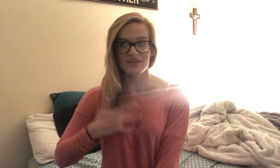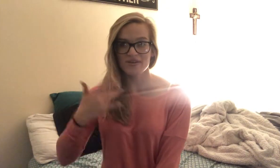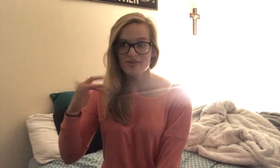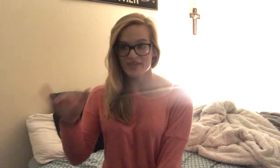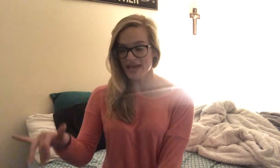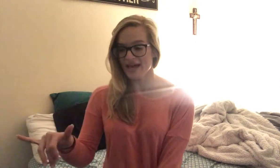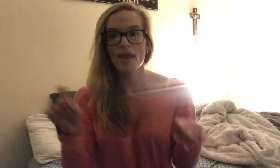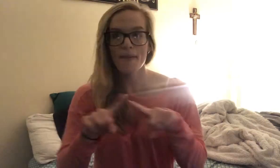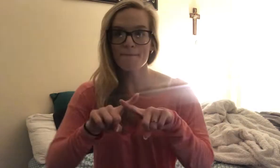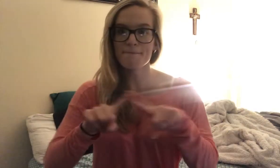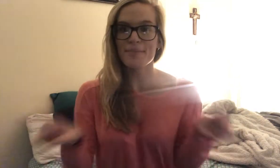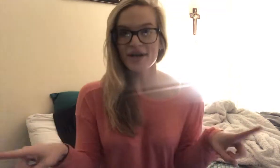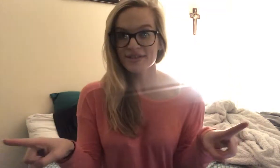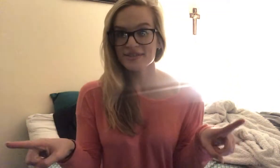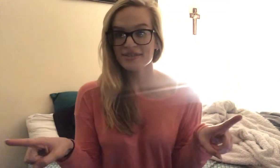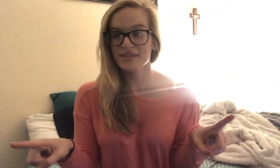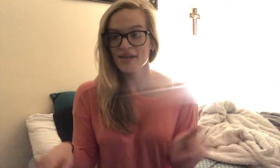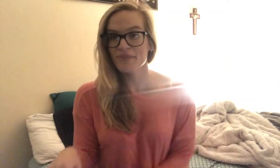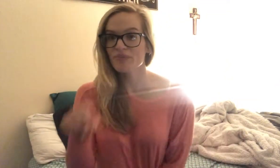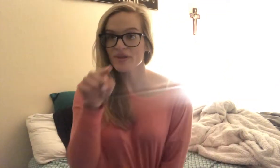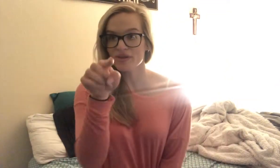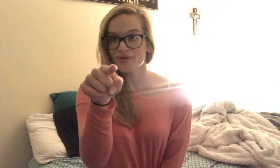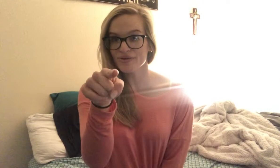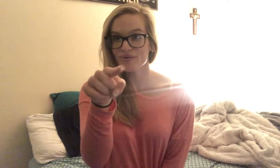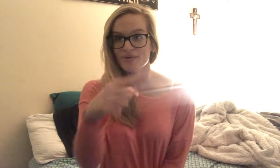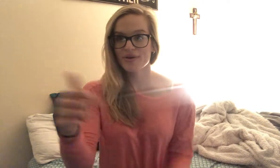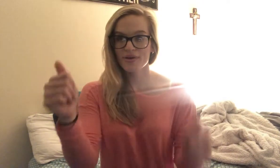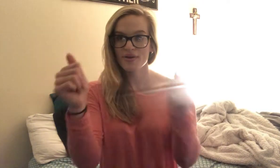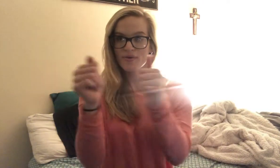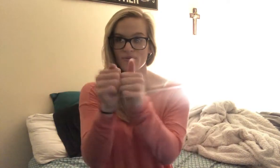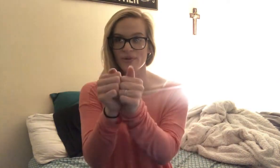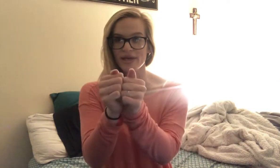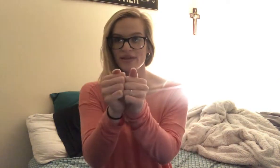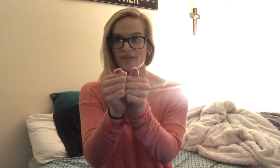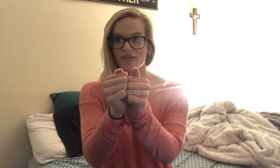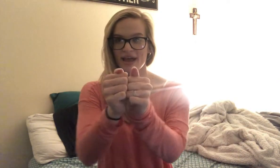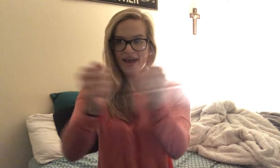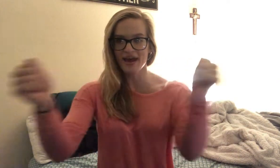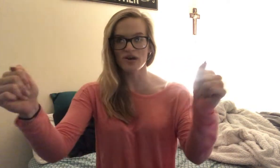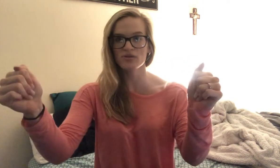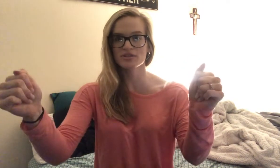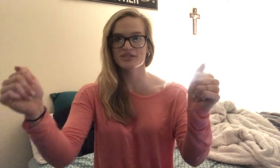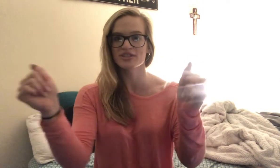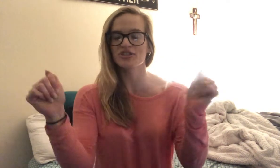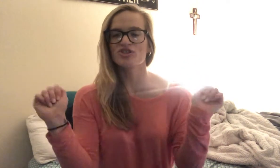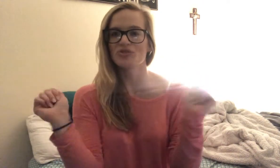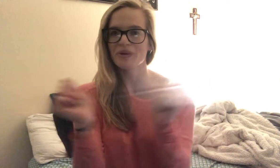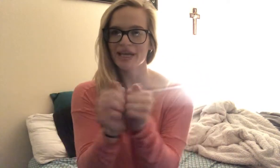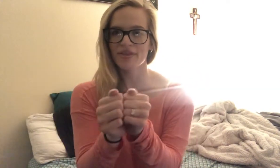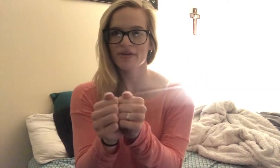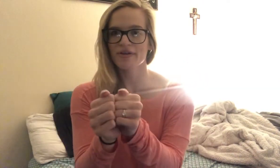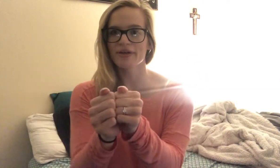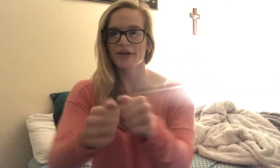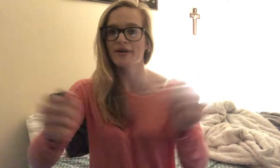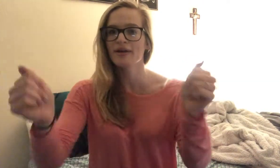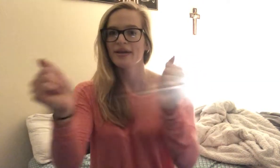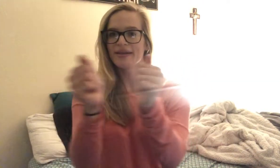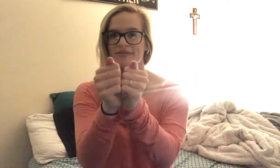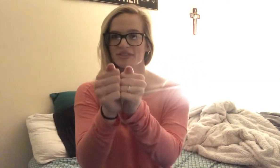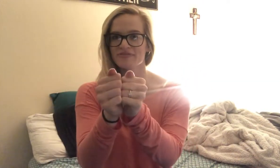Feel that. But. You. Without. So I showed you with earlier. That was your